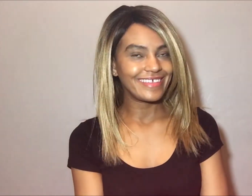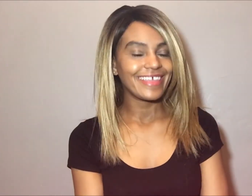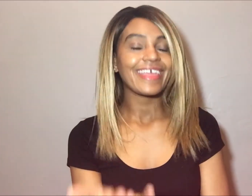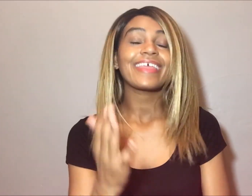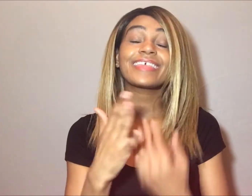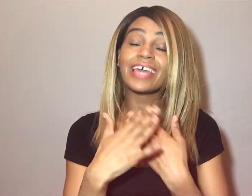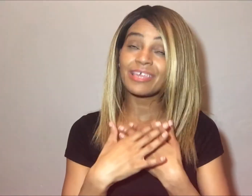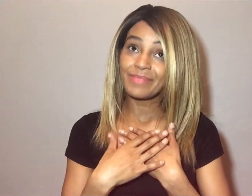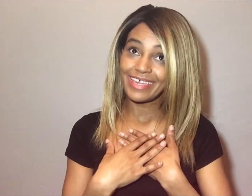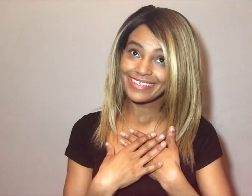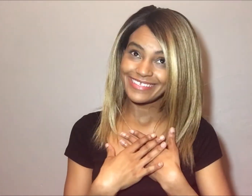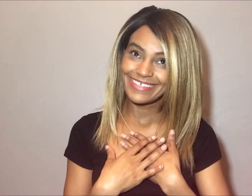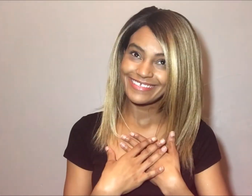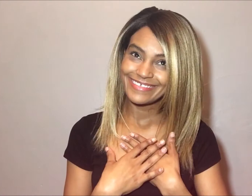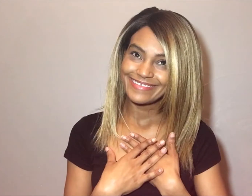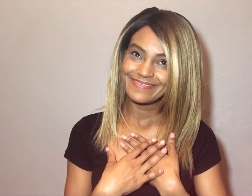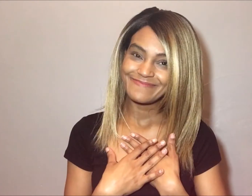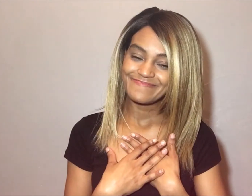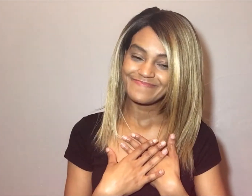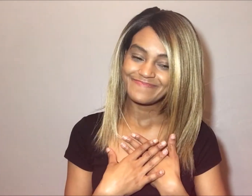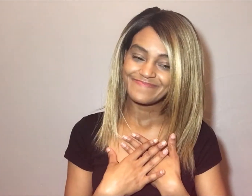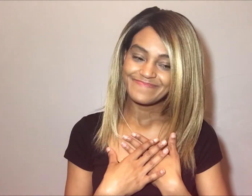that I am late.